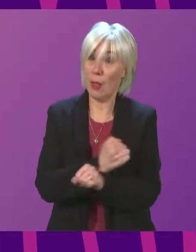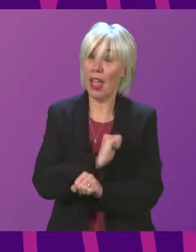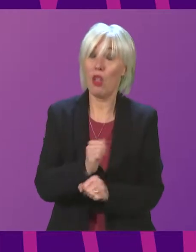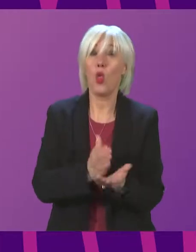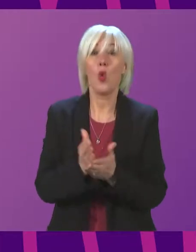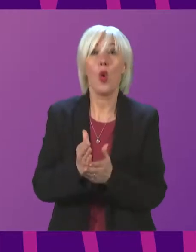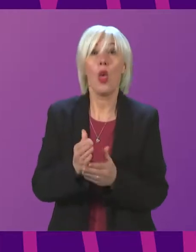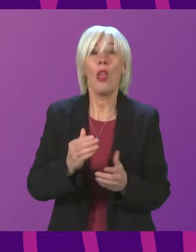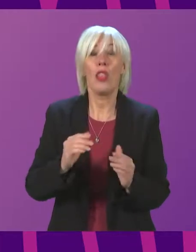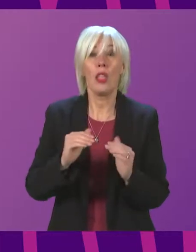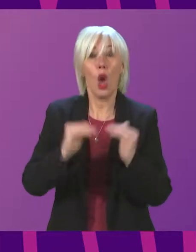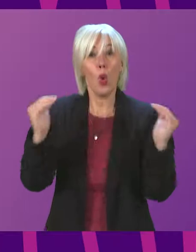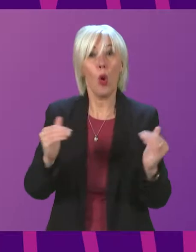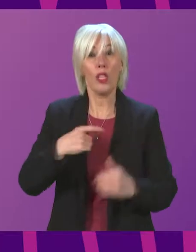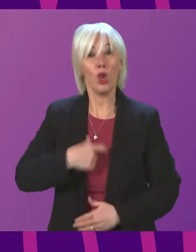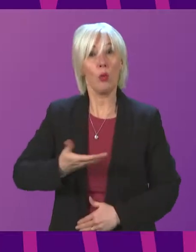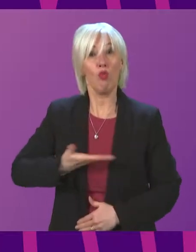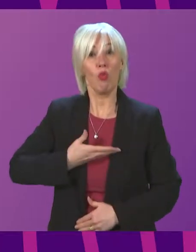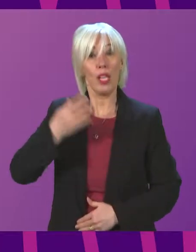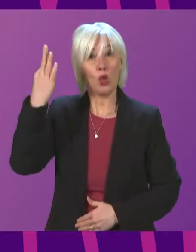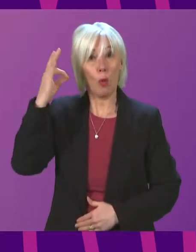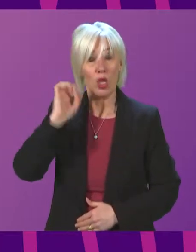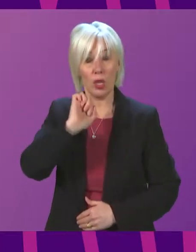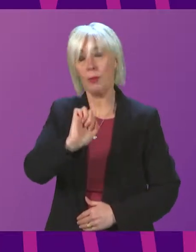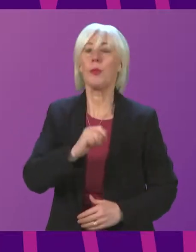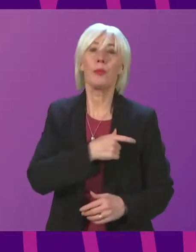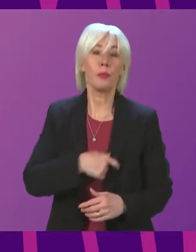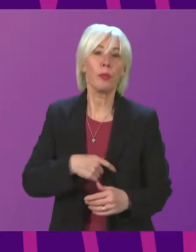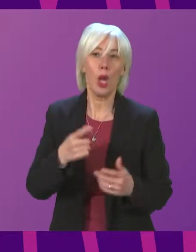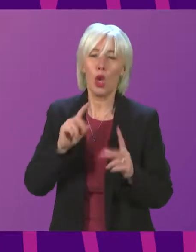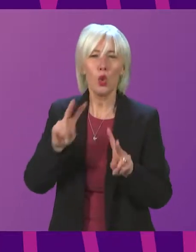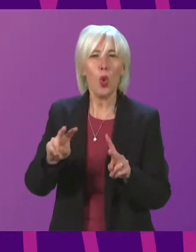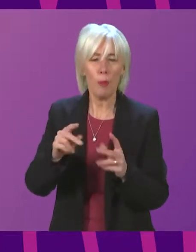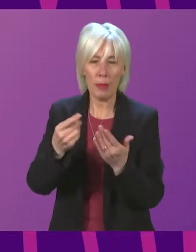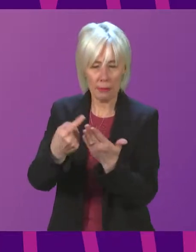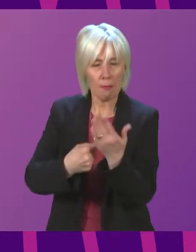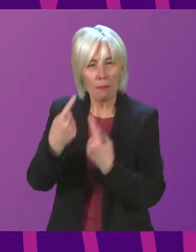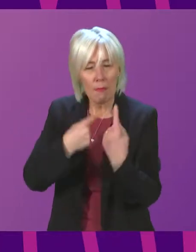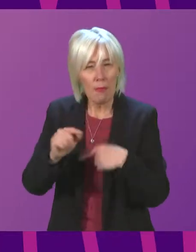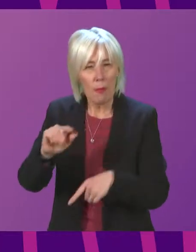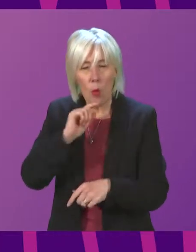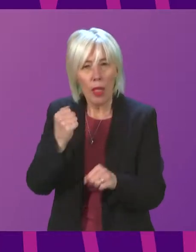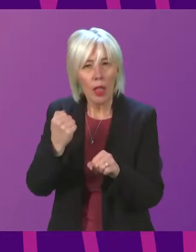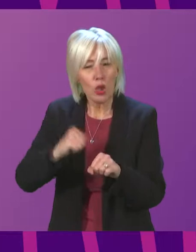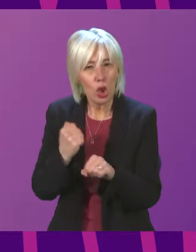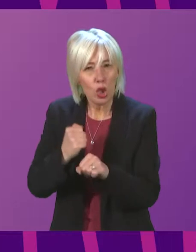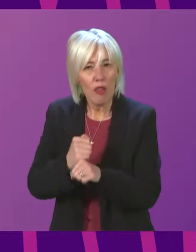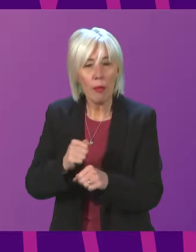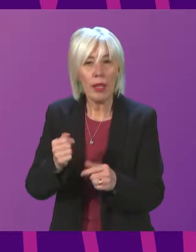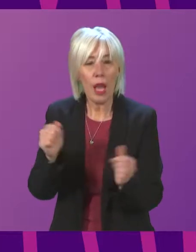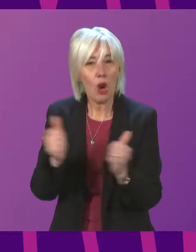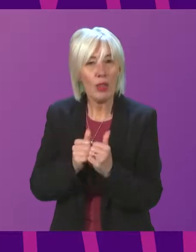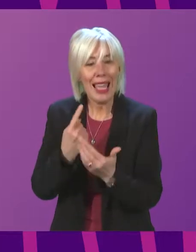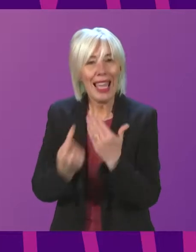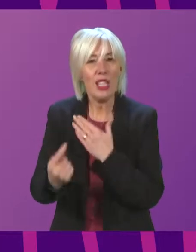Commission. So can I ask the Minister, specifically looking at the data which has been uncovered on this, will the Scottish Government agree to an independent review